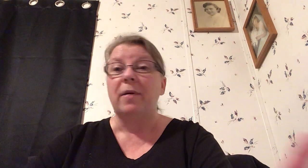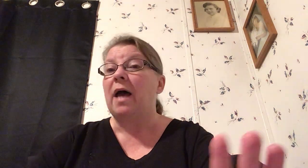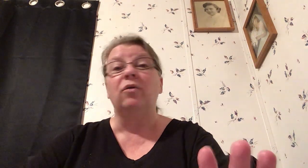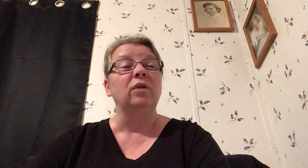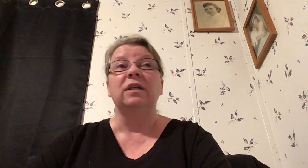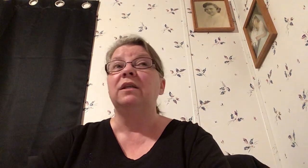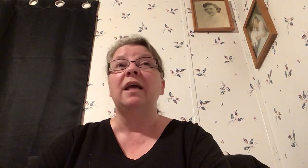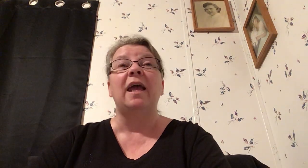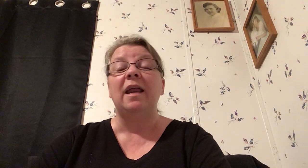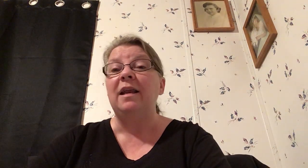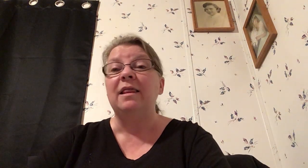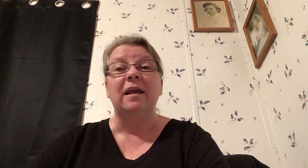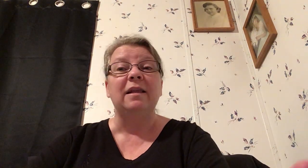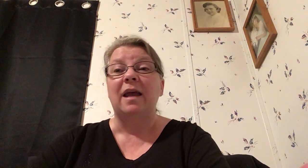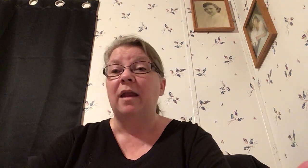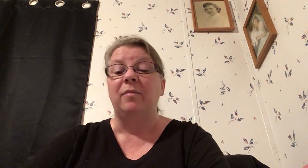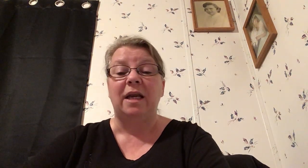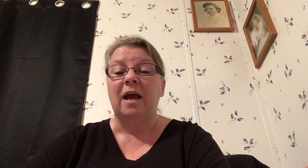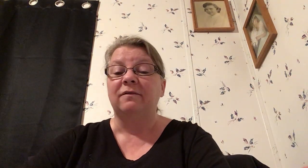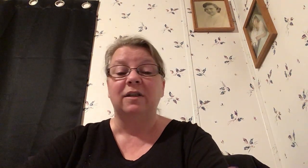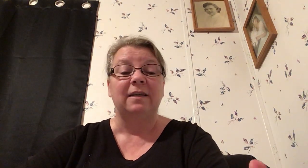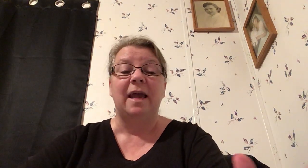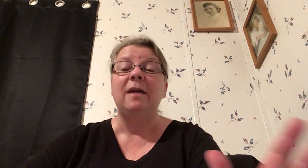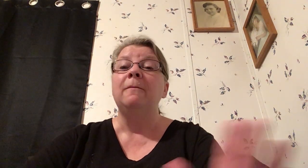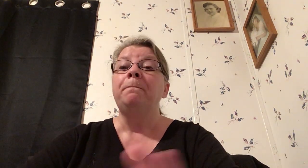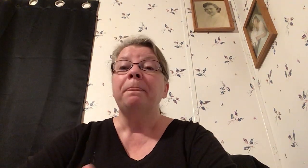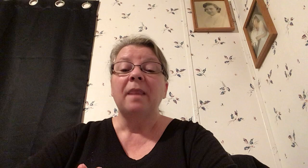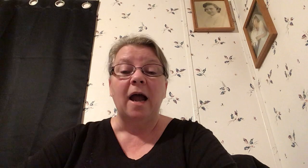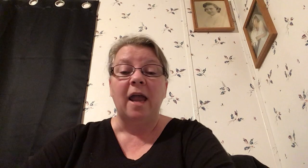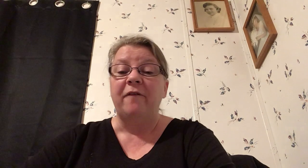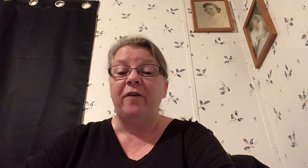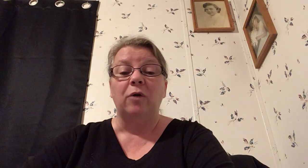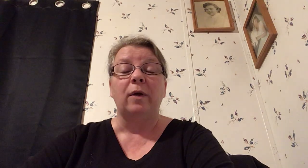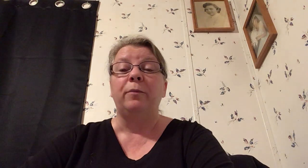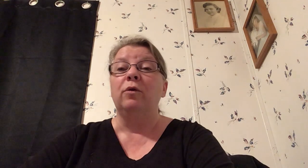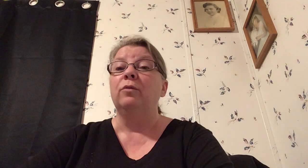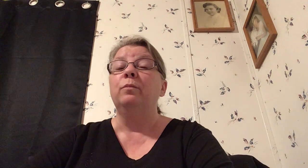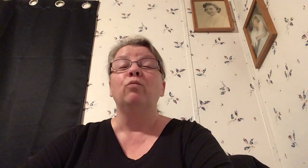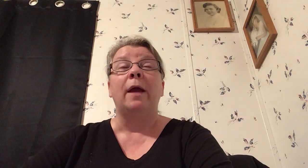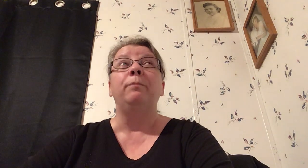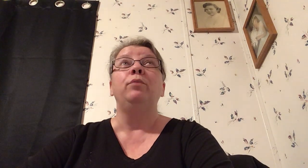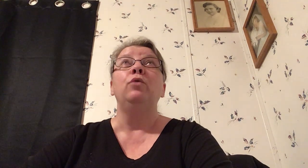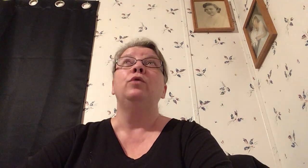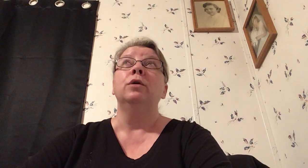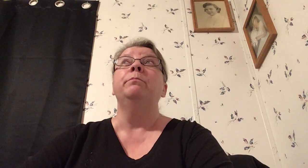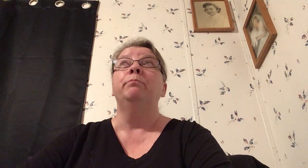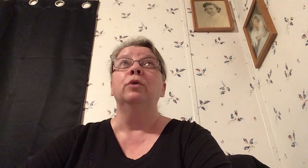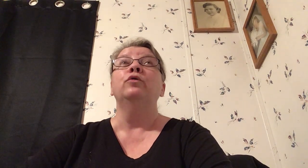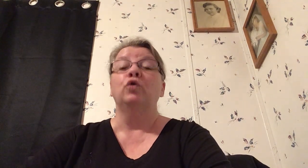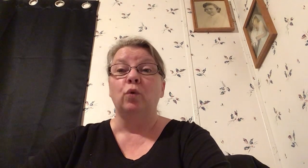I don't listen to anything that anybody has to say I have found reputable sources